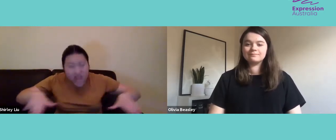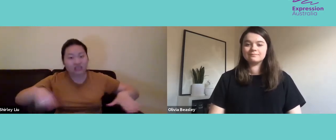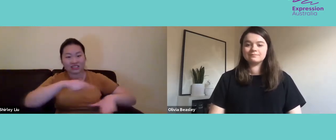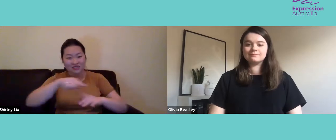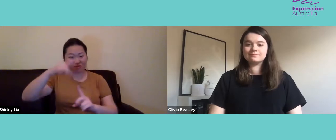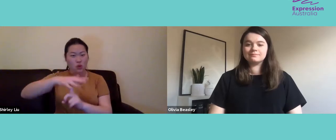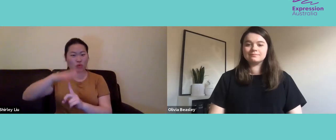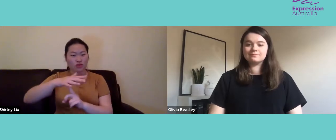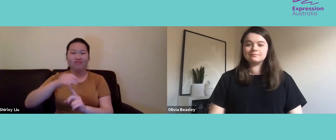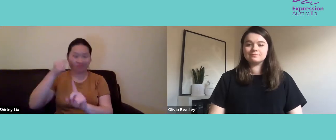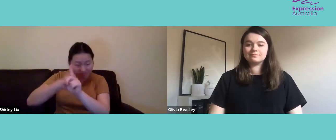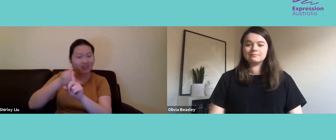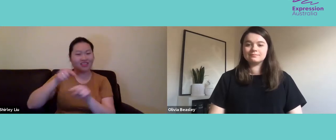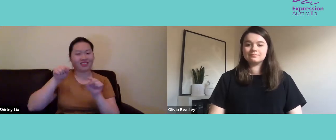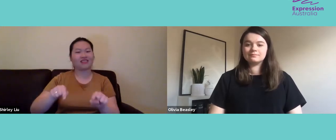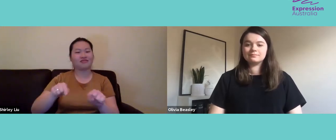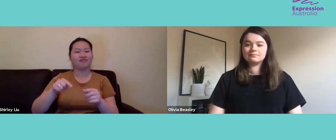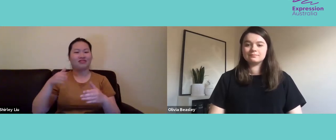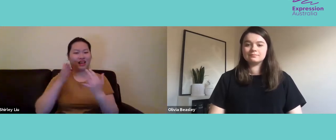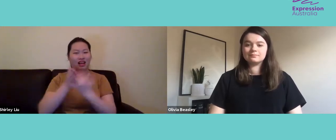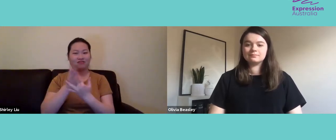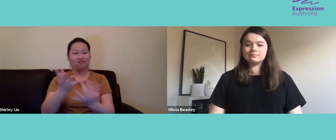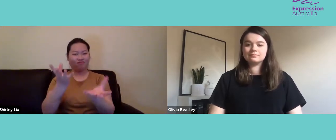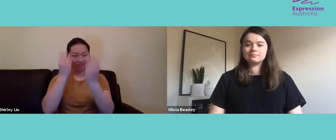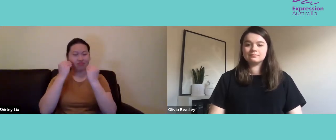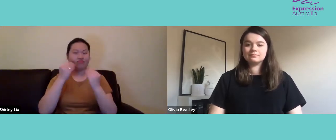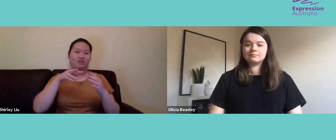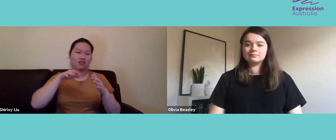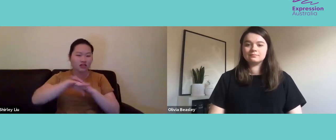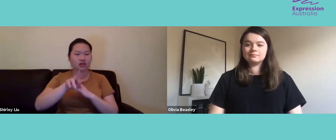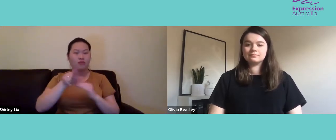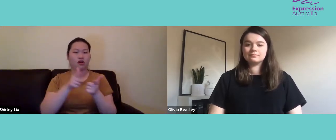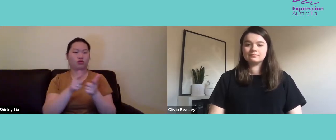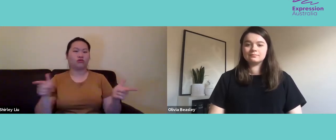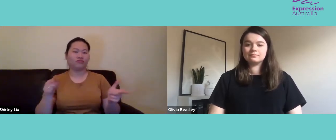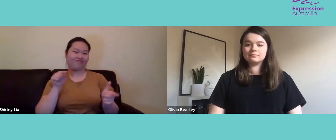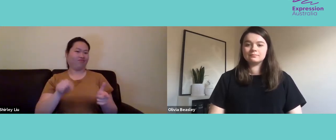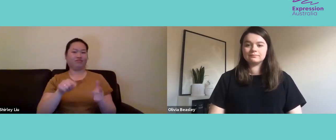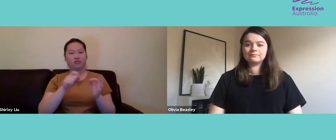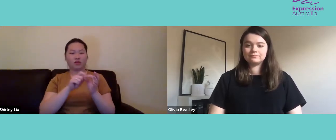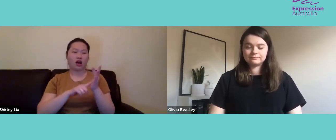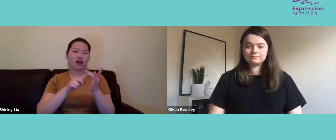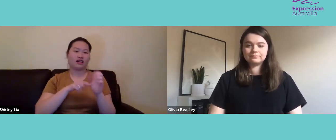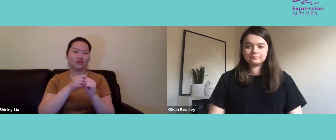correct education, access to information in a bilingual setting.